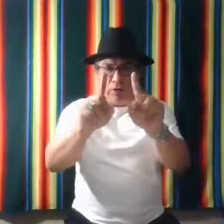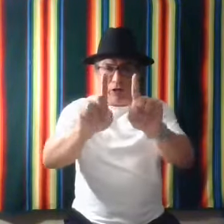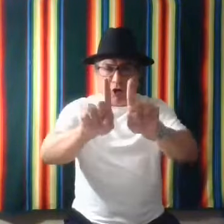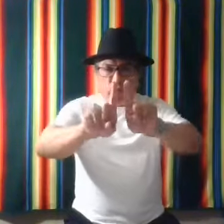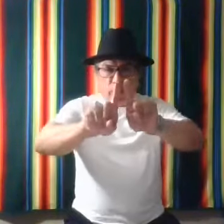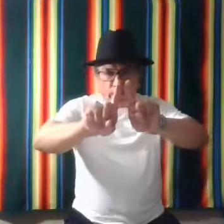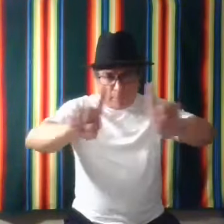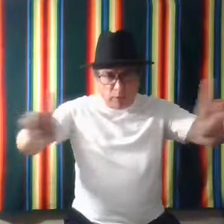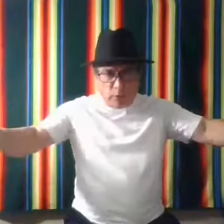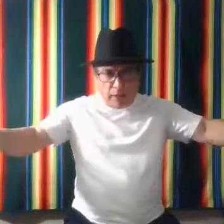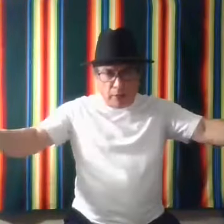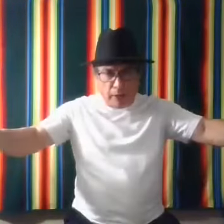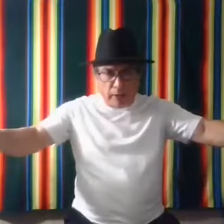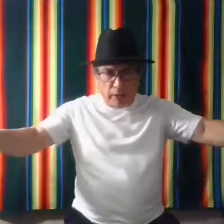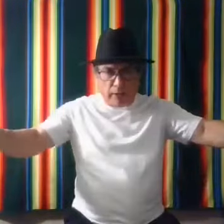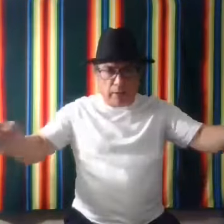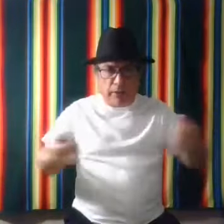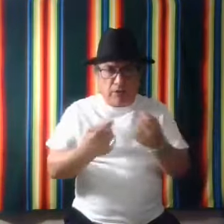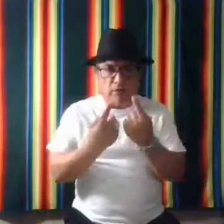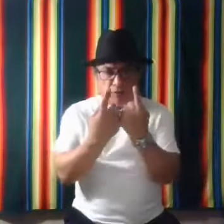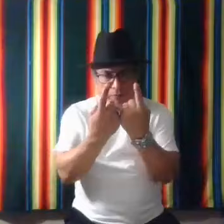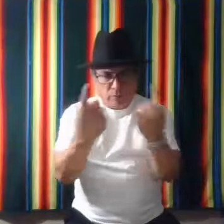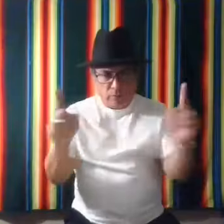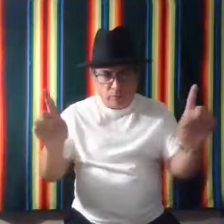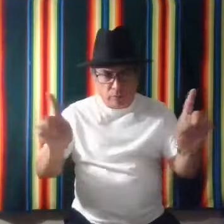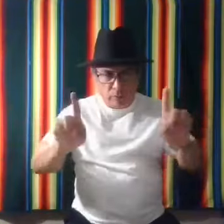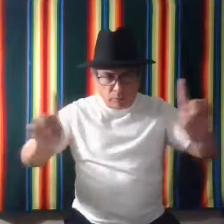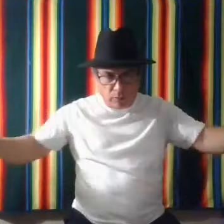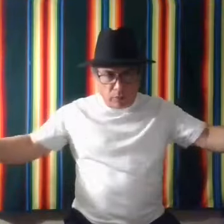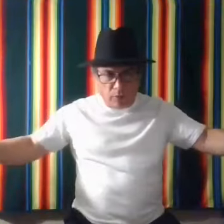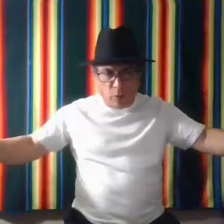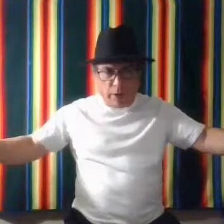Turn. And go that way. That means. Avoid.